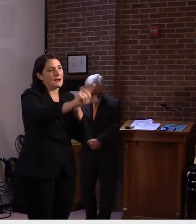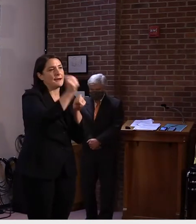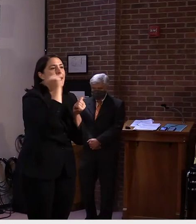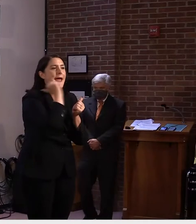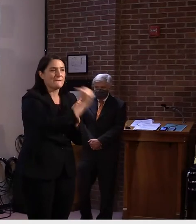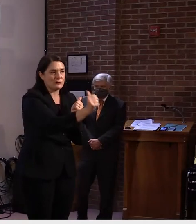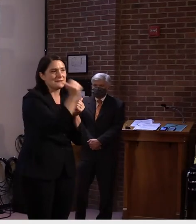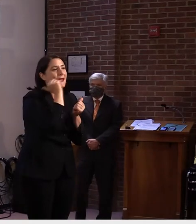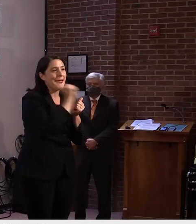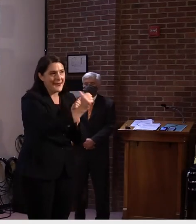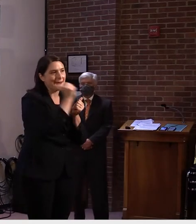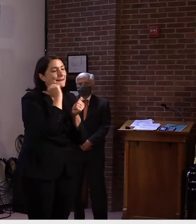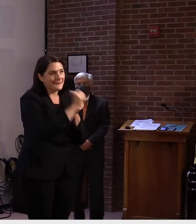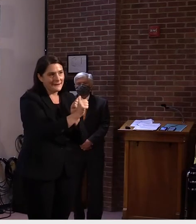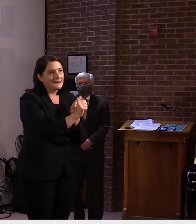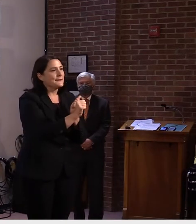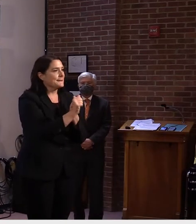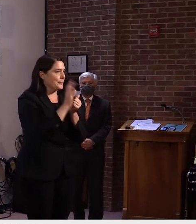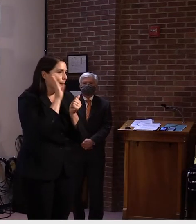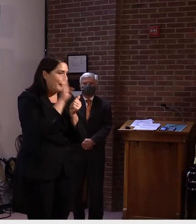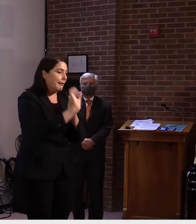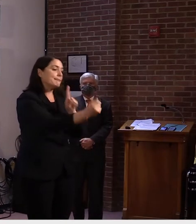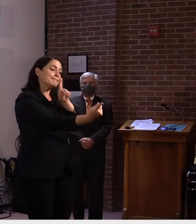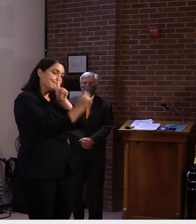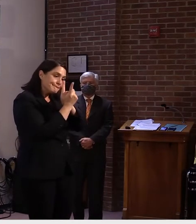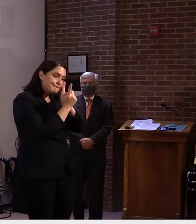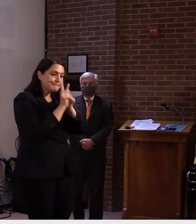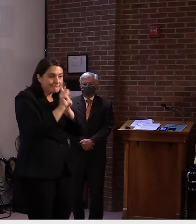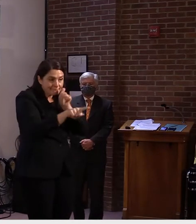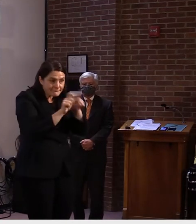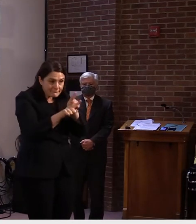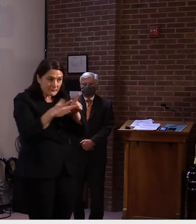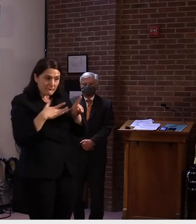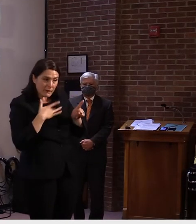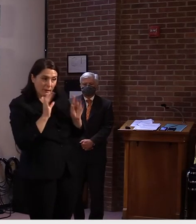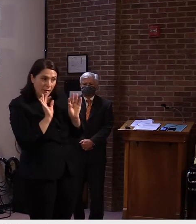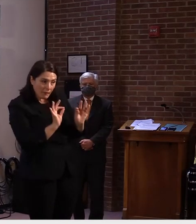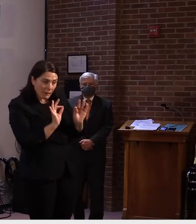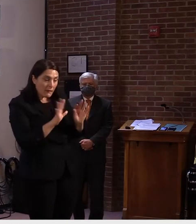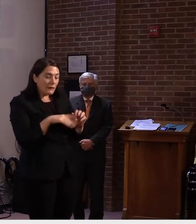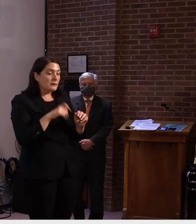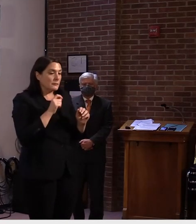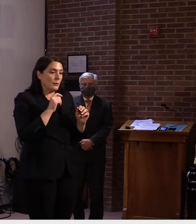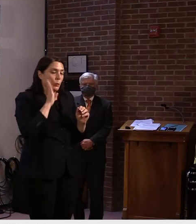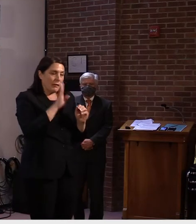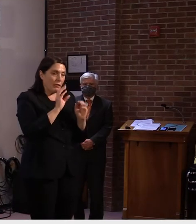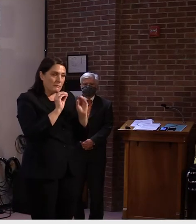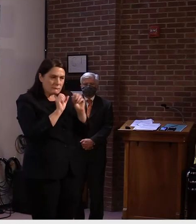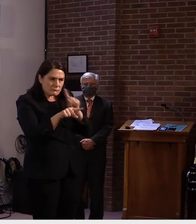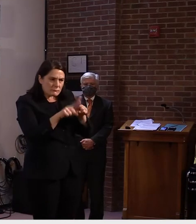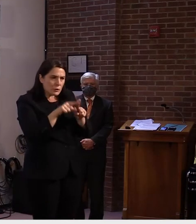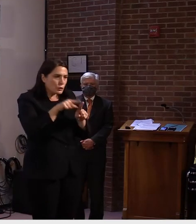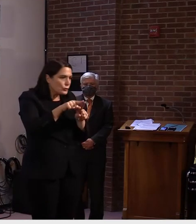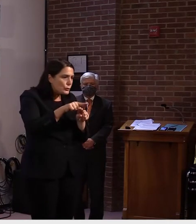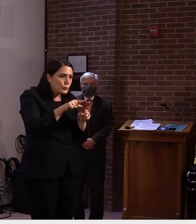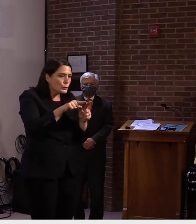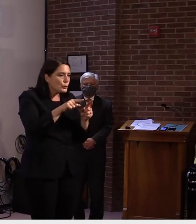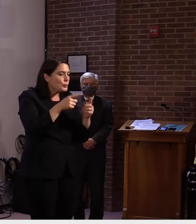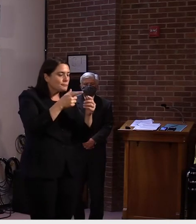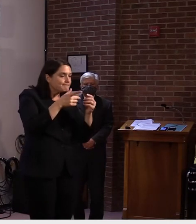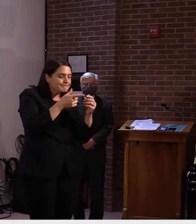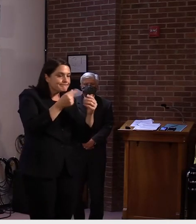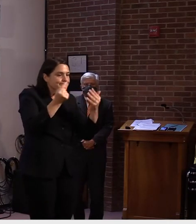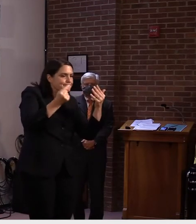formal series of questions. Uh, so it's, it's, it's more than just, uh, you know, how are you feeling about coming in? But it really identifies, you know, those